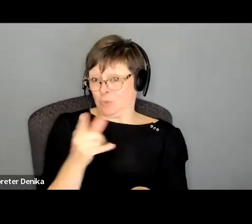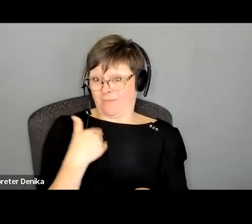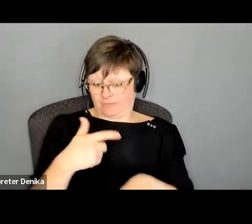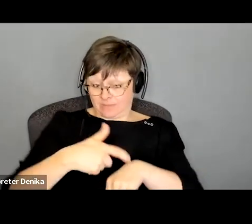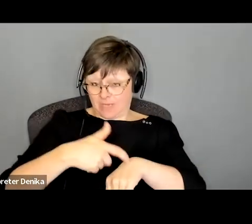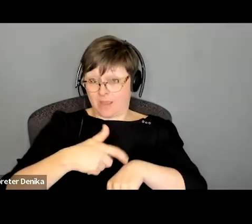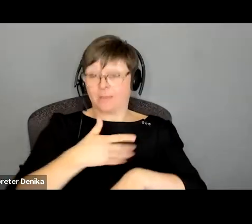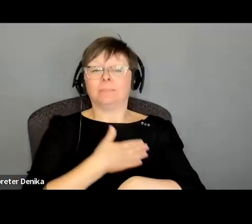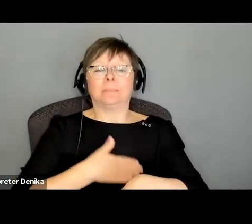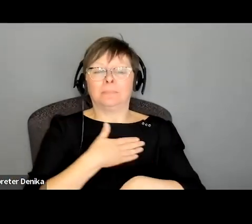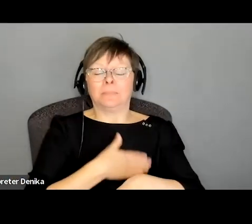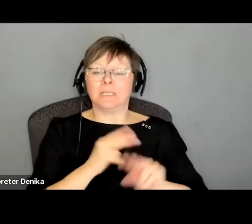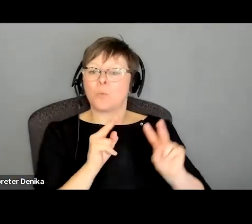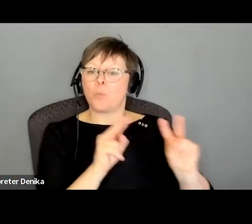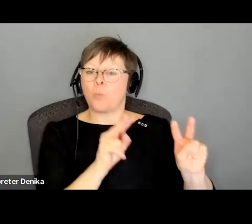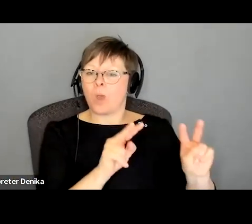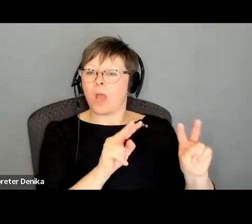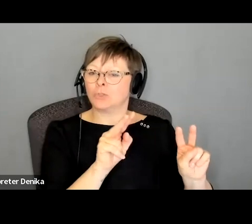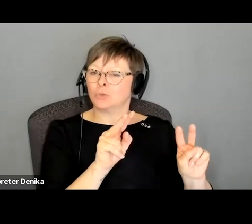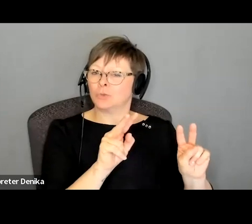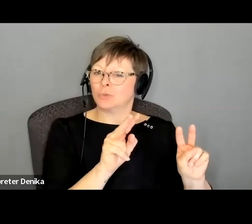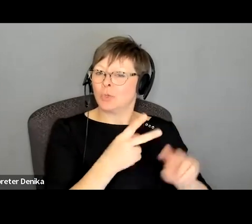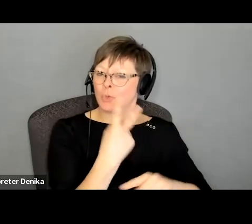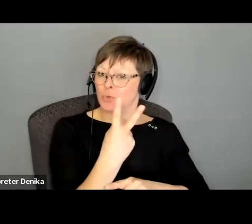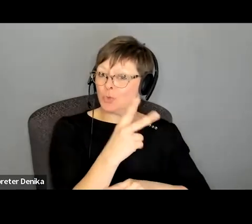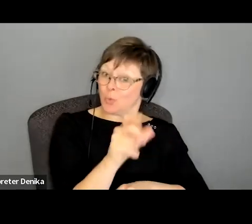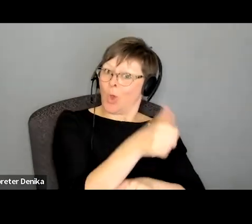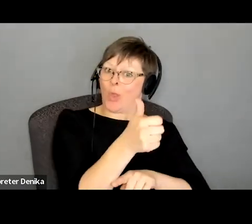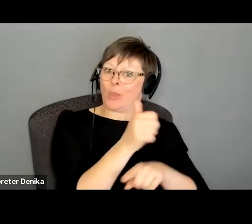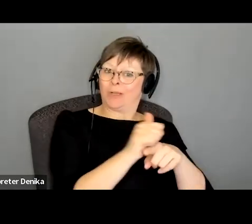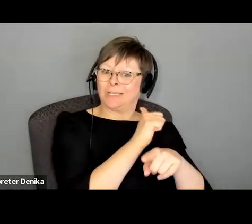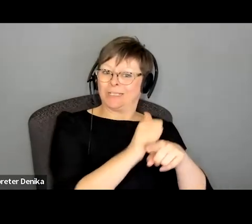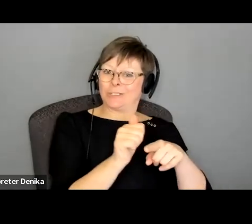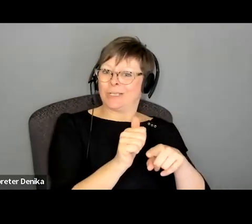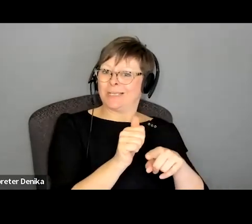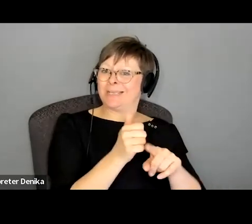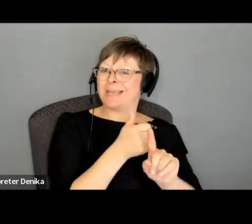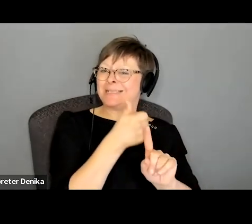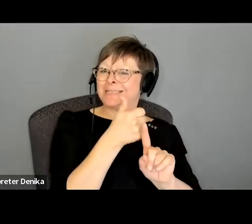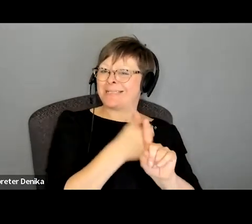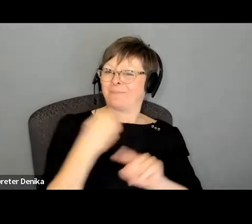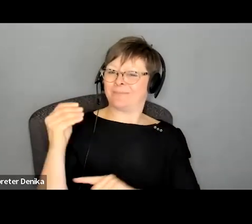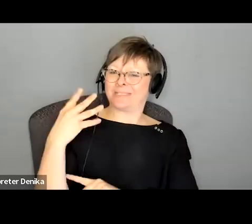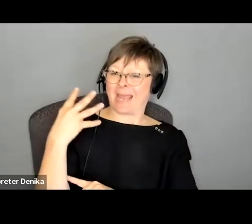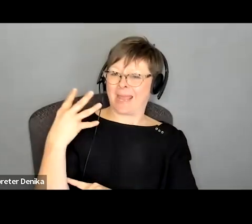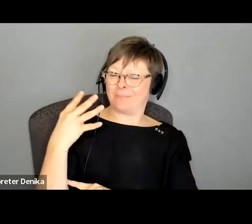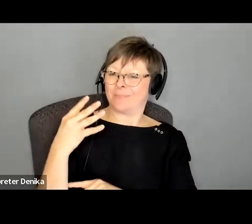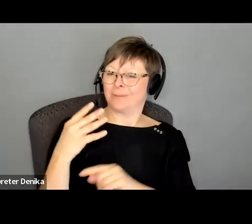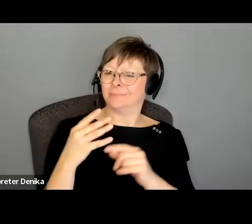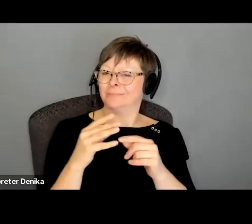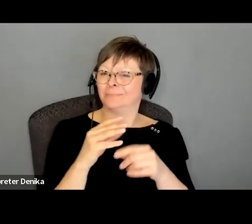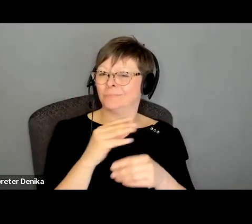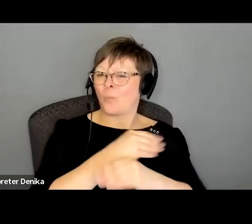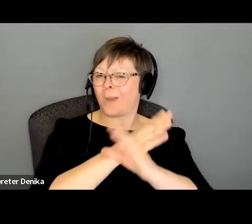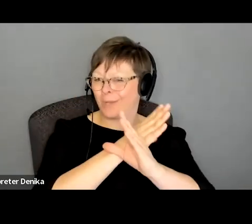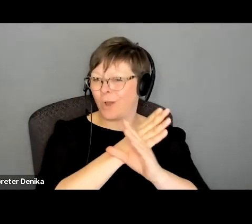previous uh auditioning self-tape webinars that were done that were more focused on technical aspects they're recorded